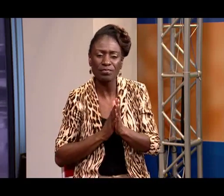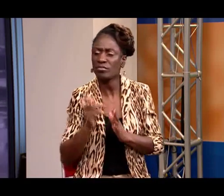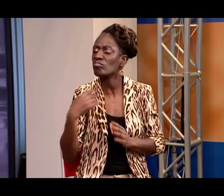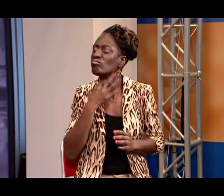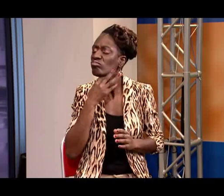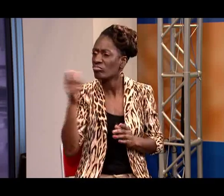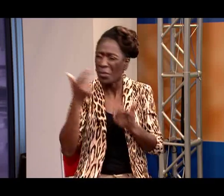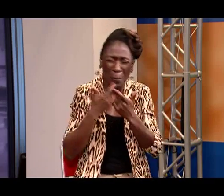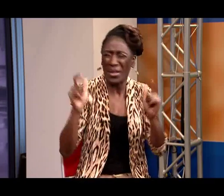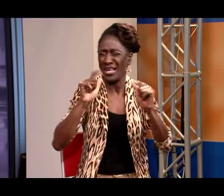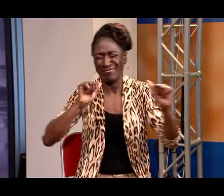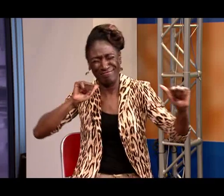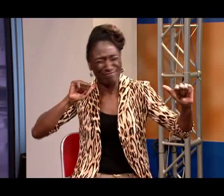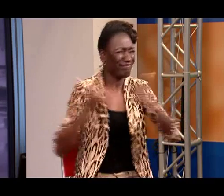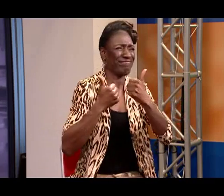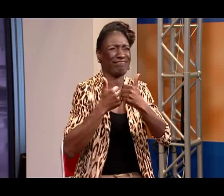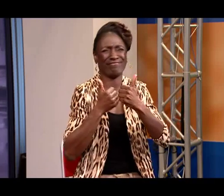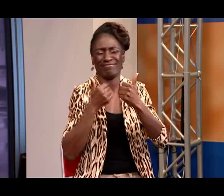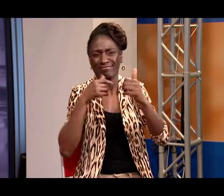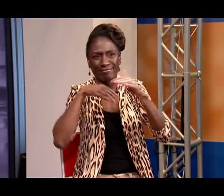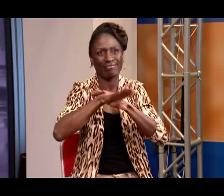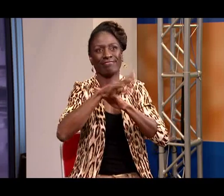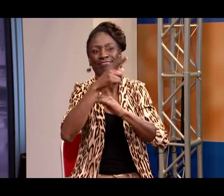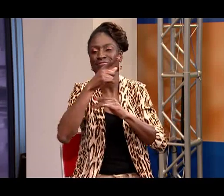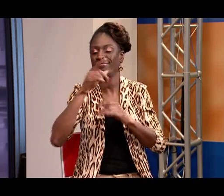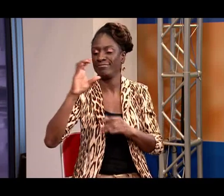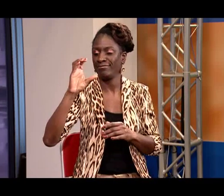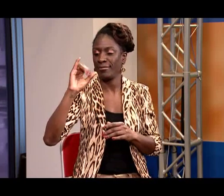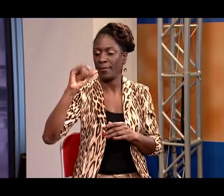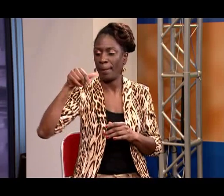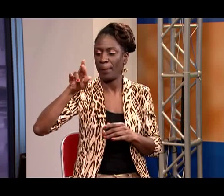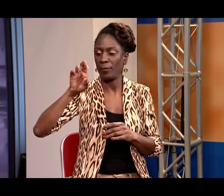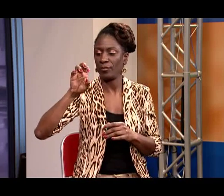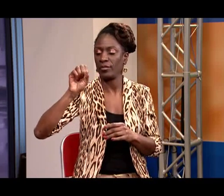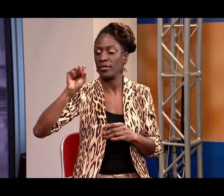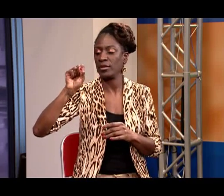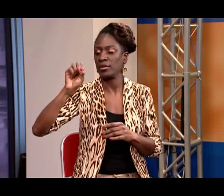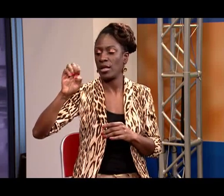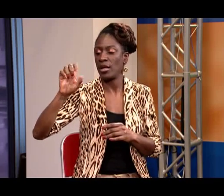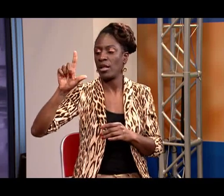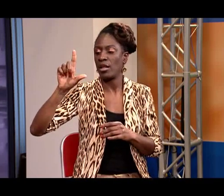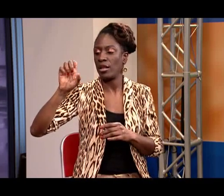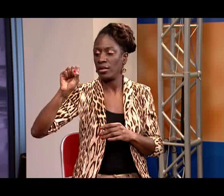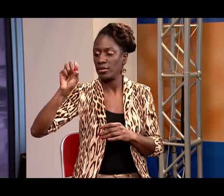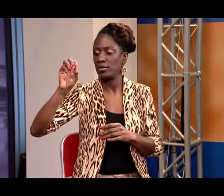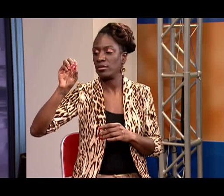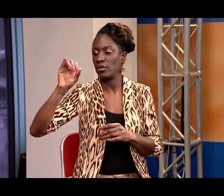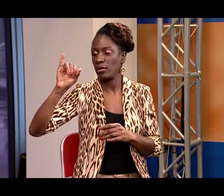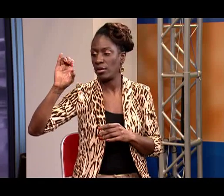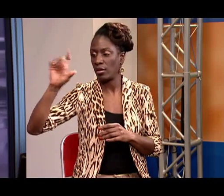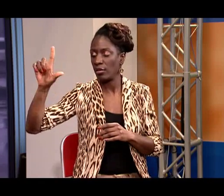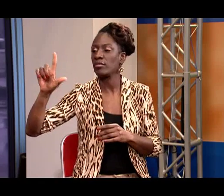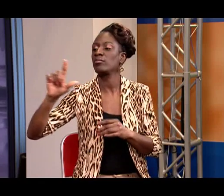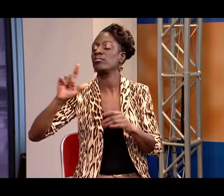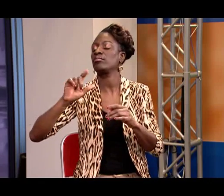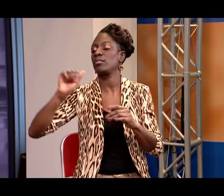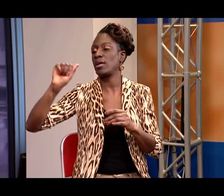wanted to ask you as well I'm wondering what your biggest challenge was getting into Cirque du Soleil